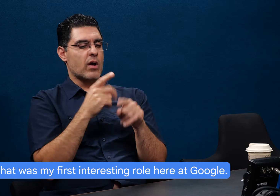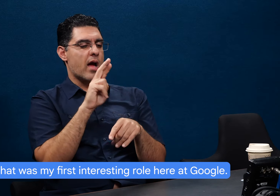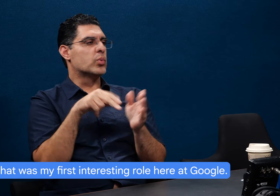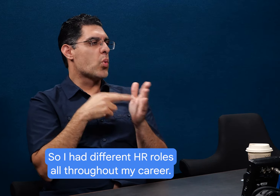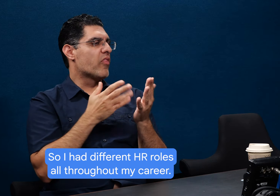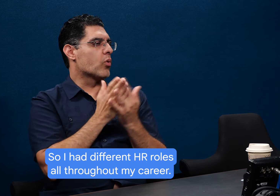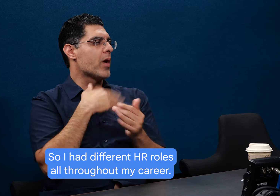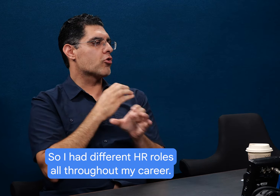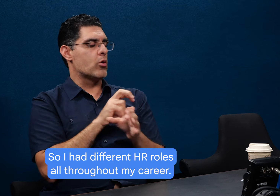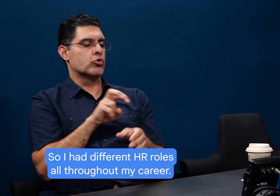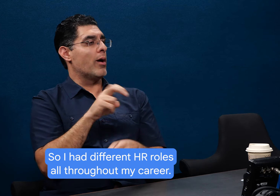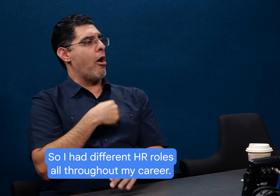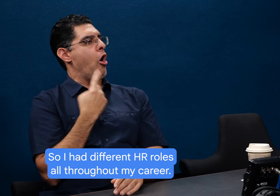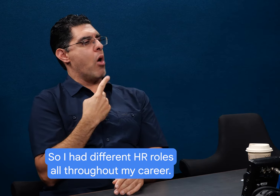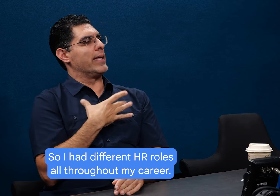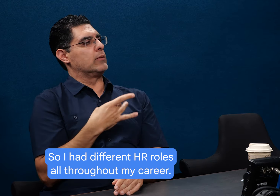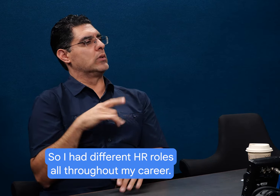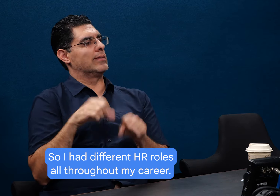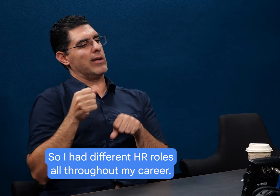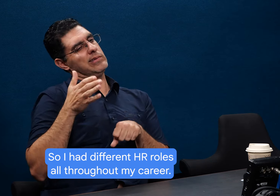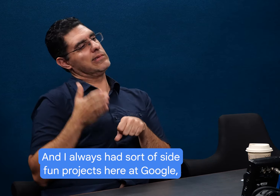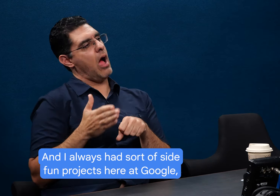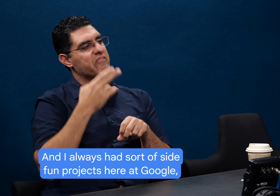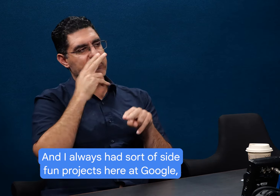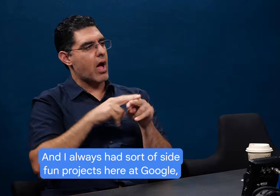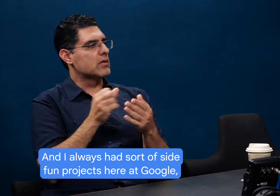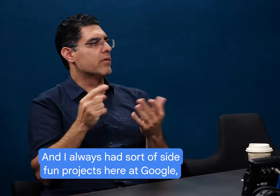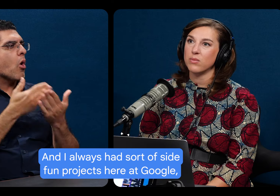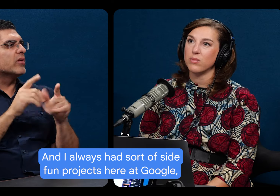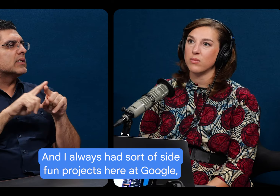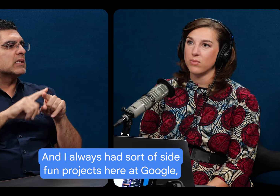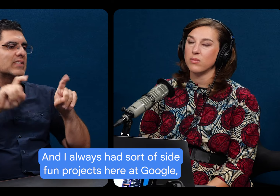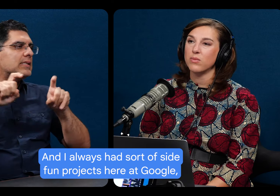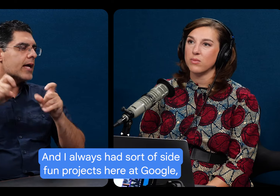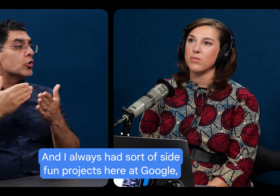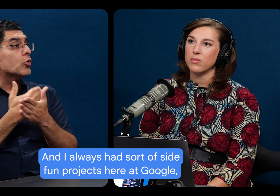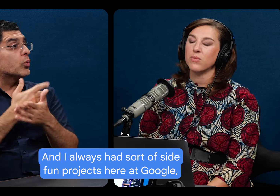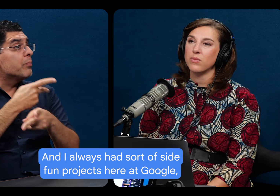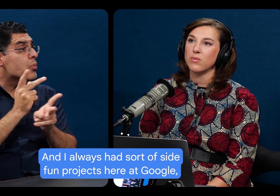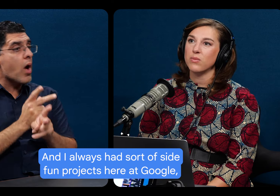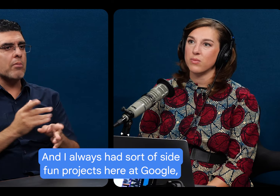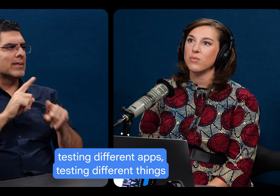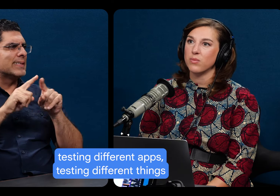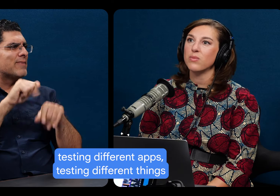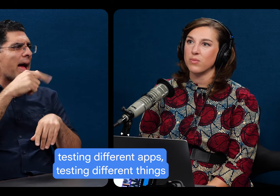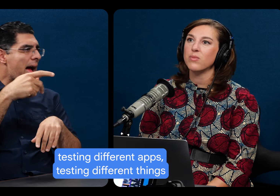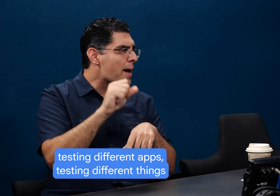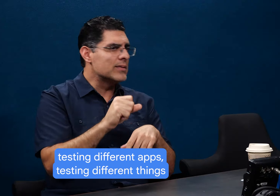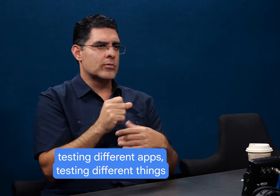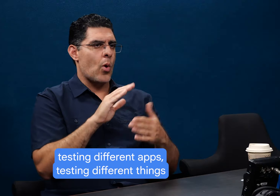But so I had different HR roles all throughout my career. And I always had sort of side fun projects here at Google,